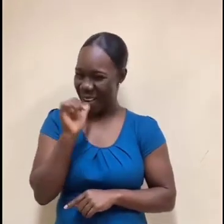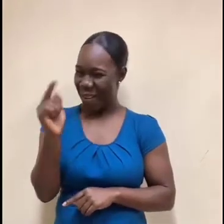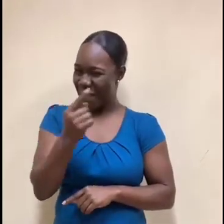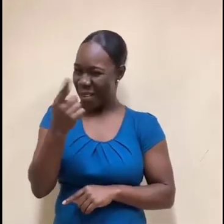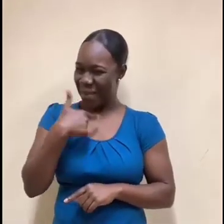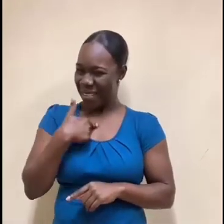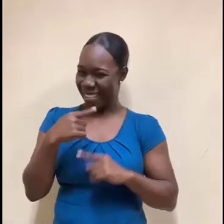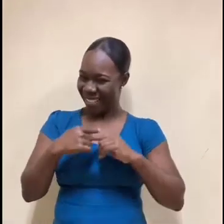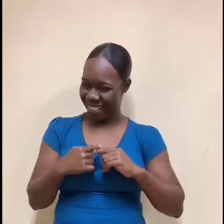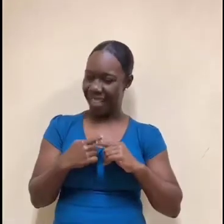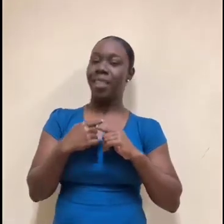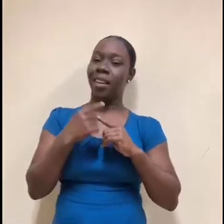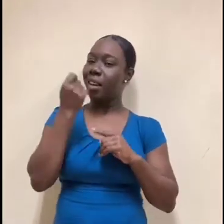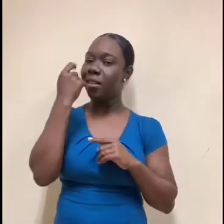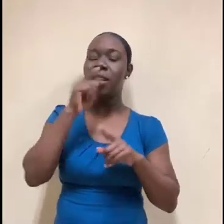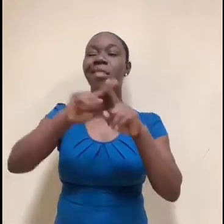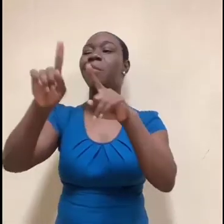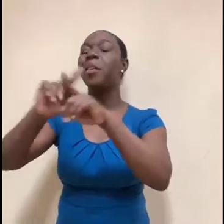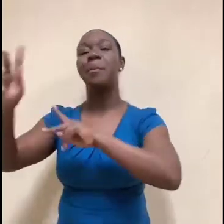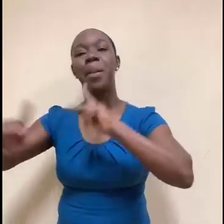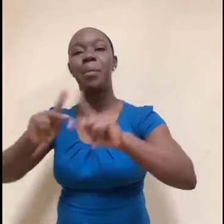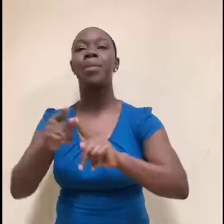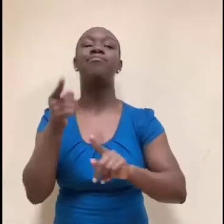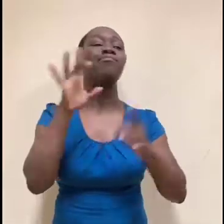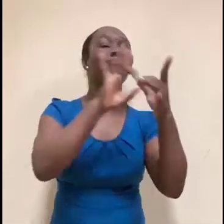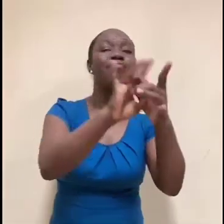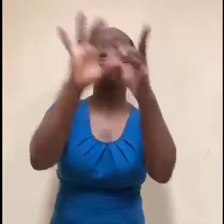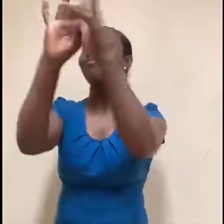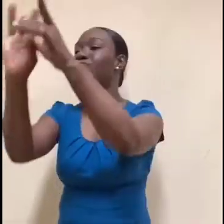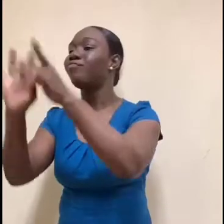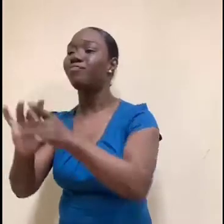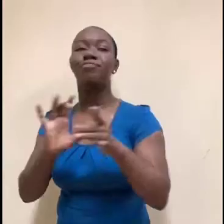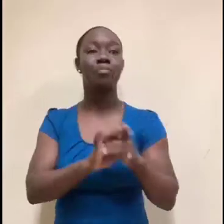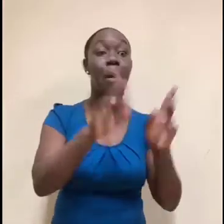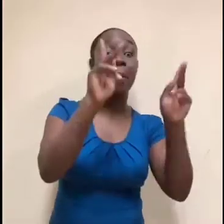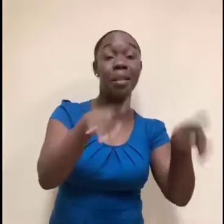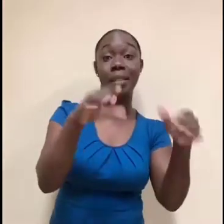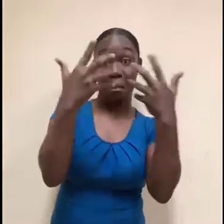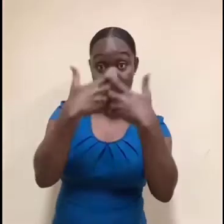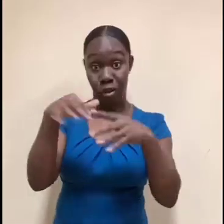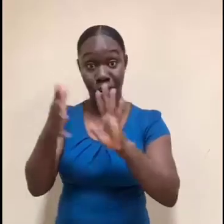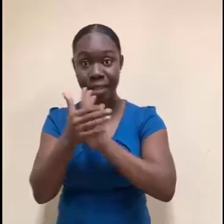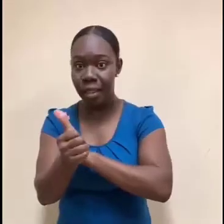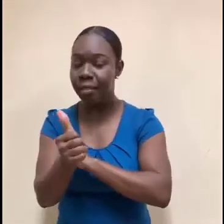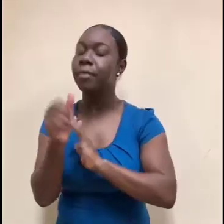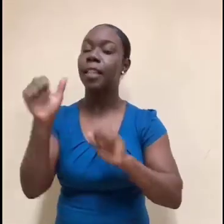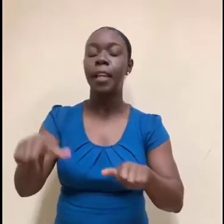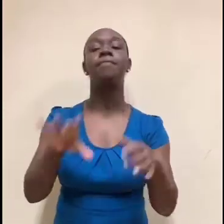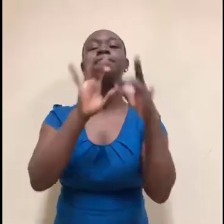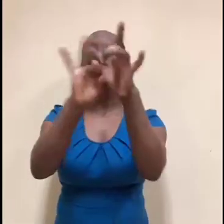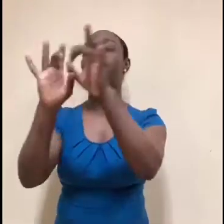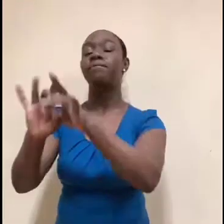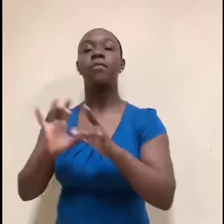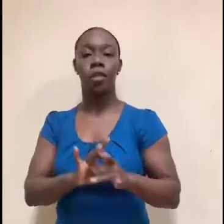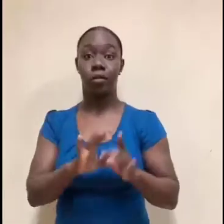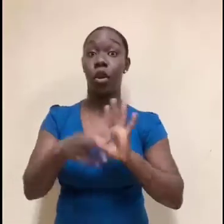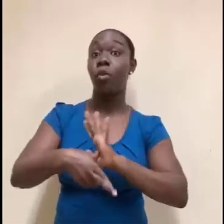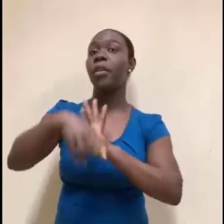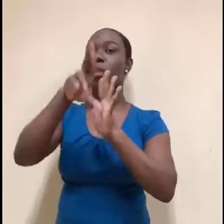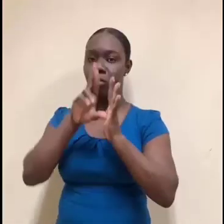job roles here. talked about DataShield is hiring. Fairway Independent Mortgage Corporation is hiring. They're out of the Florida area, I believe. Exabeam is